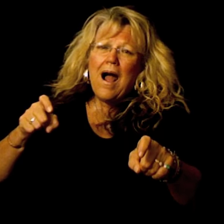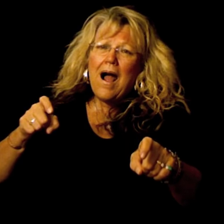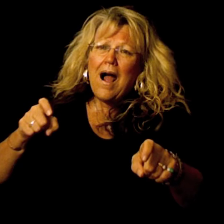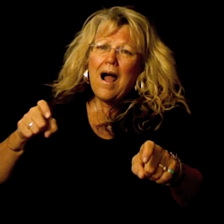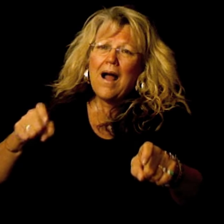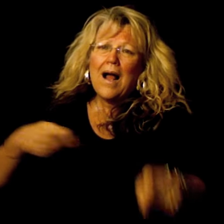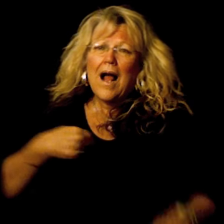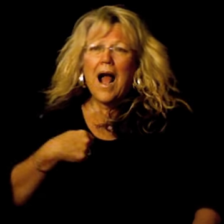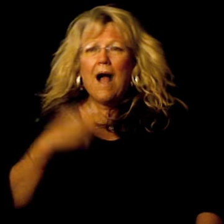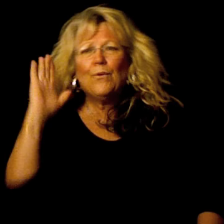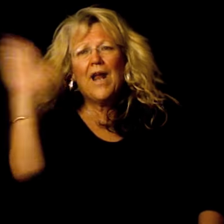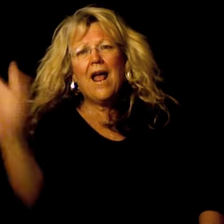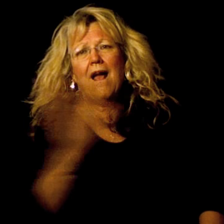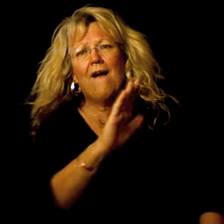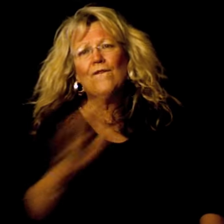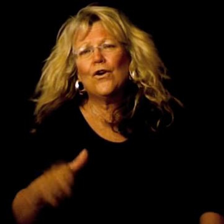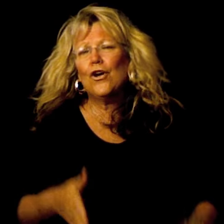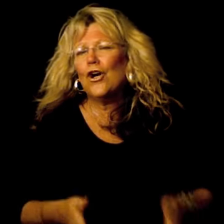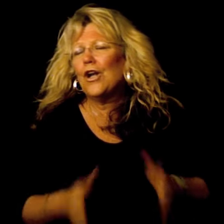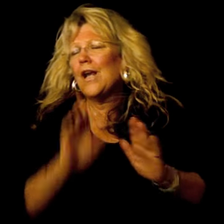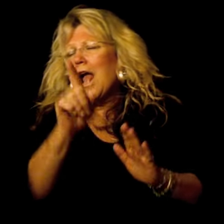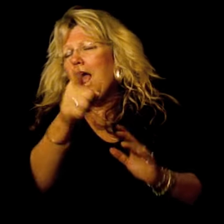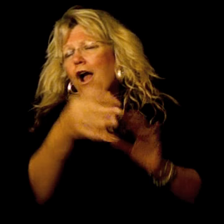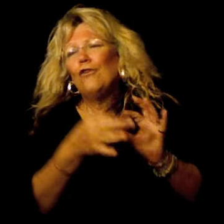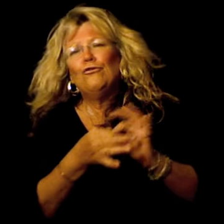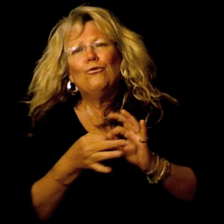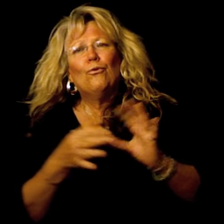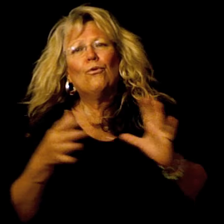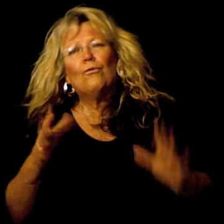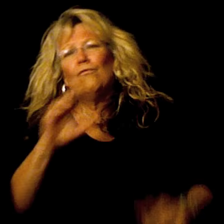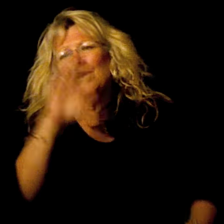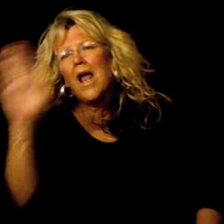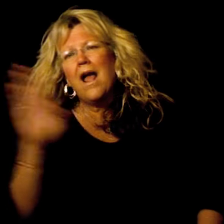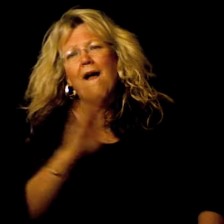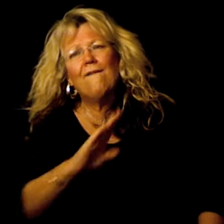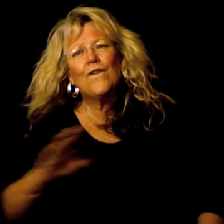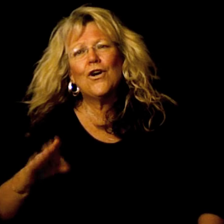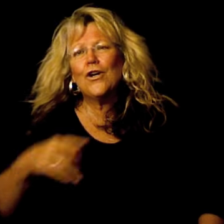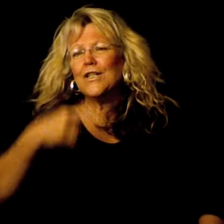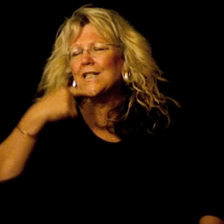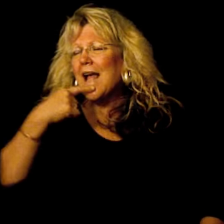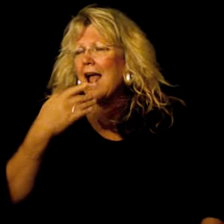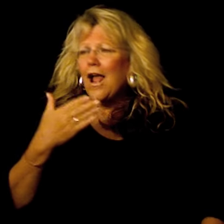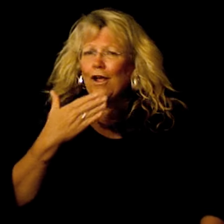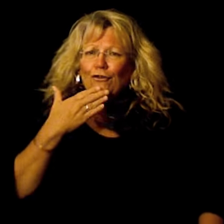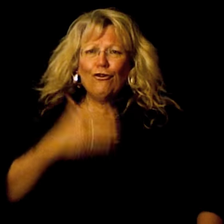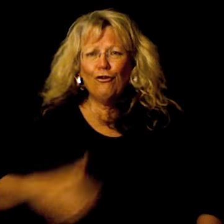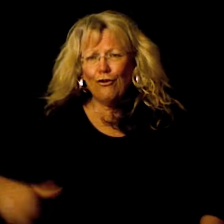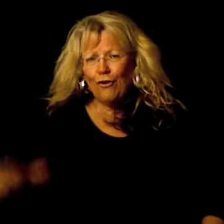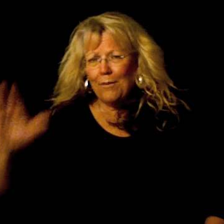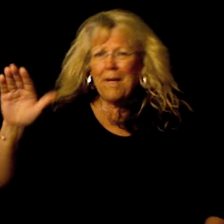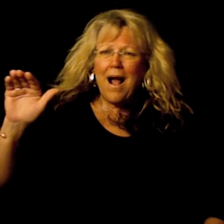I'll never let go, never say goodbye.